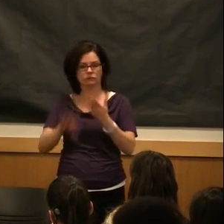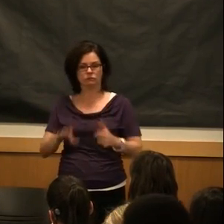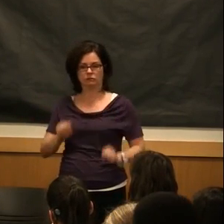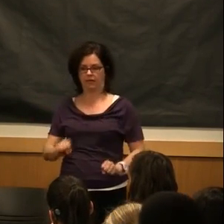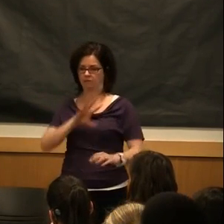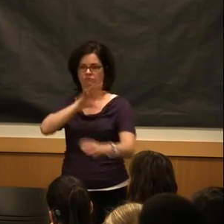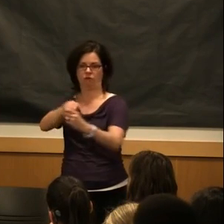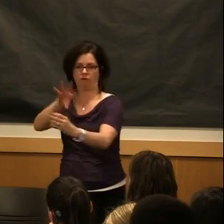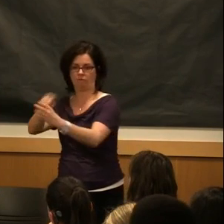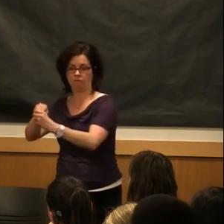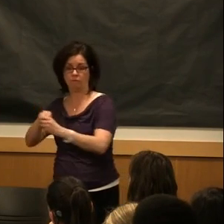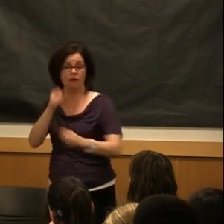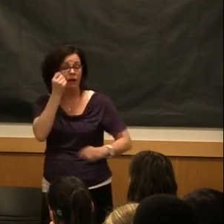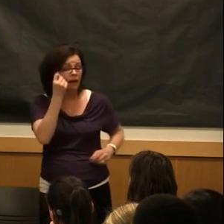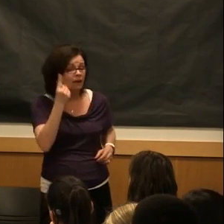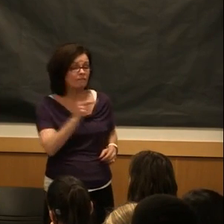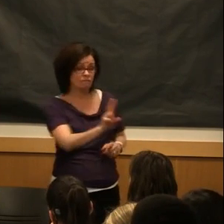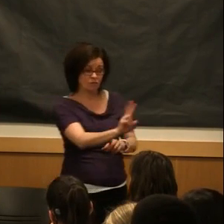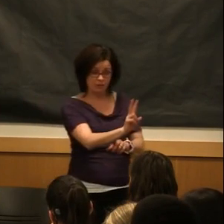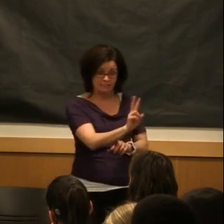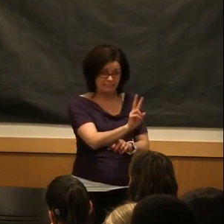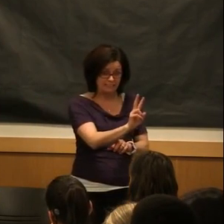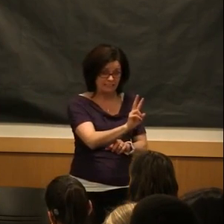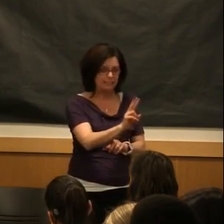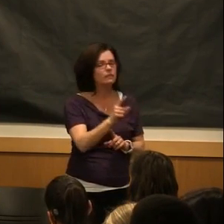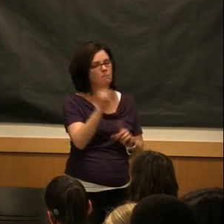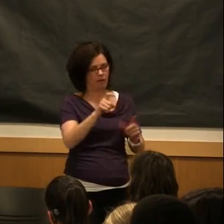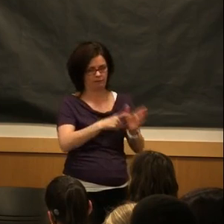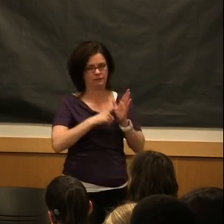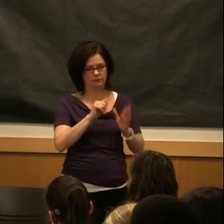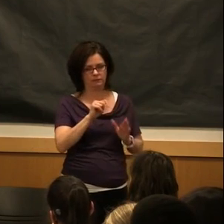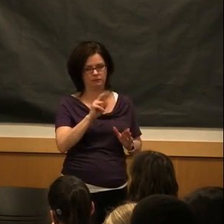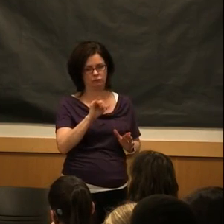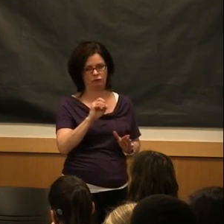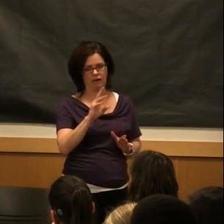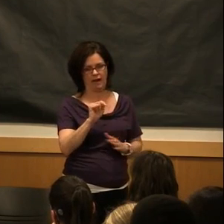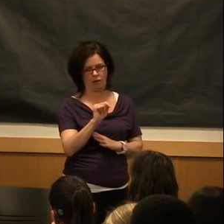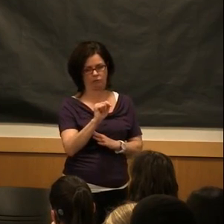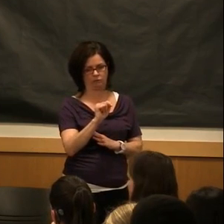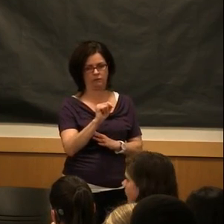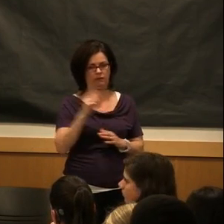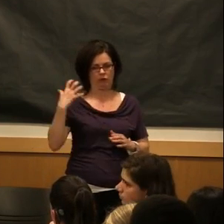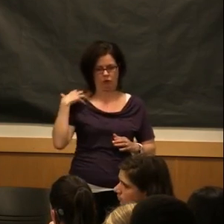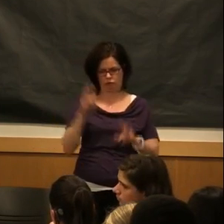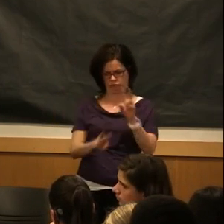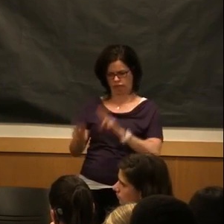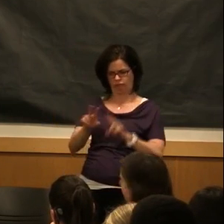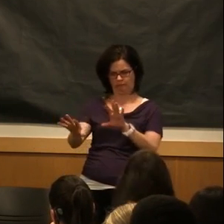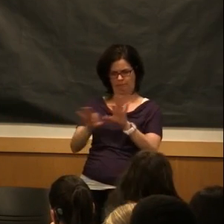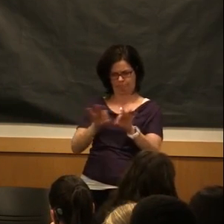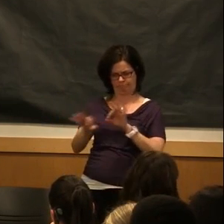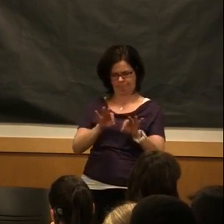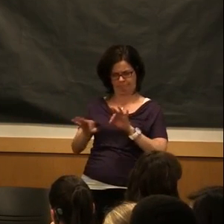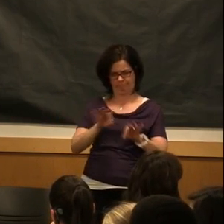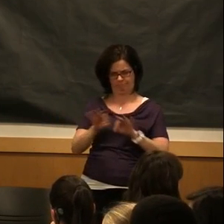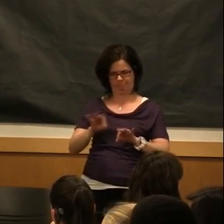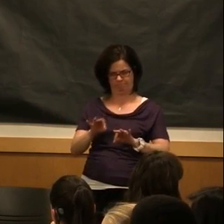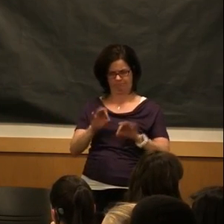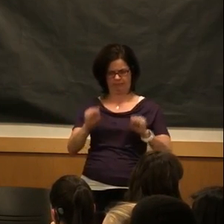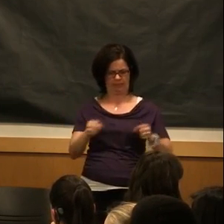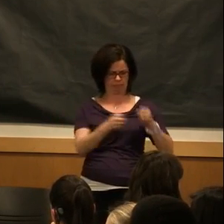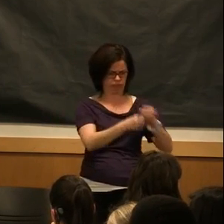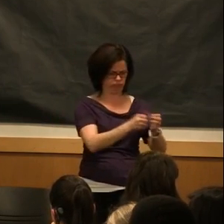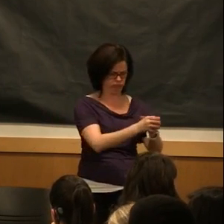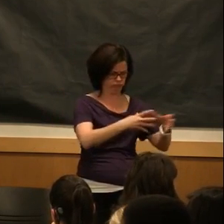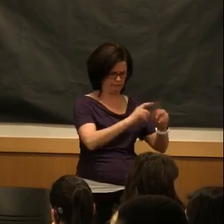varsity level sports, you have to try out for those teams and get selected to be on those teams and meet their requirements. If you want to play a